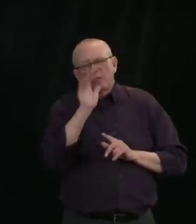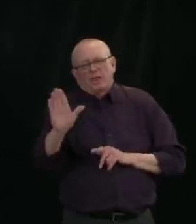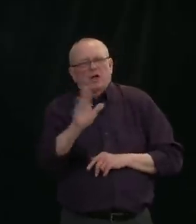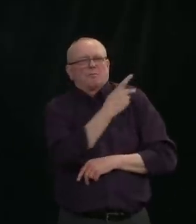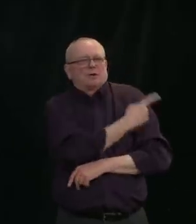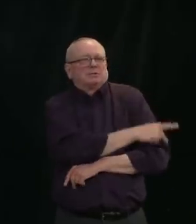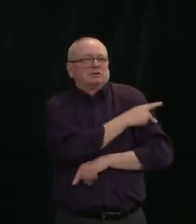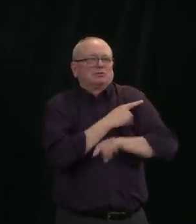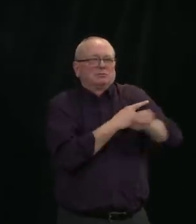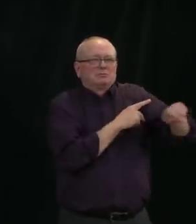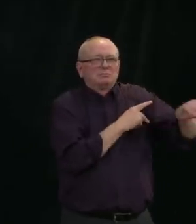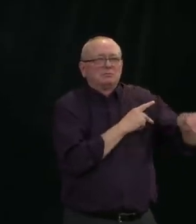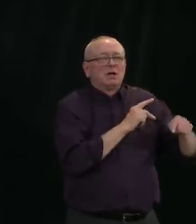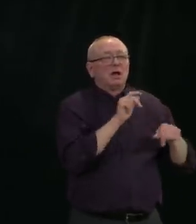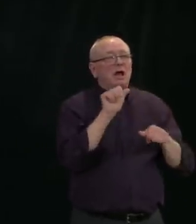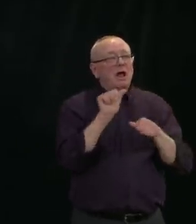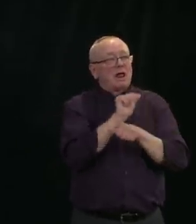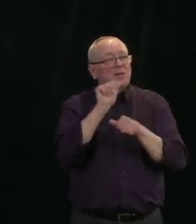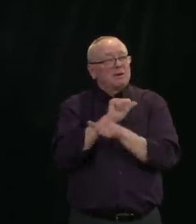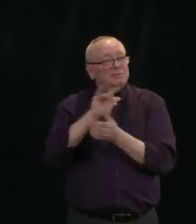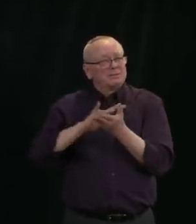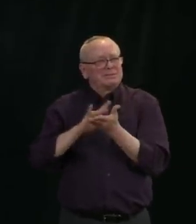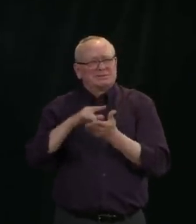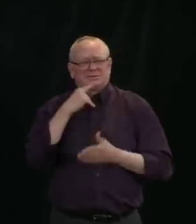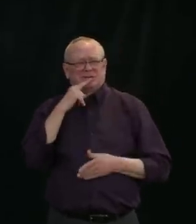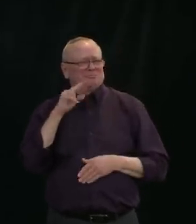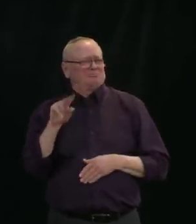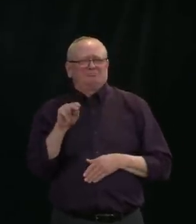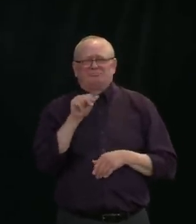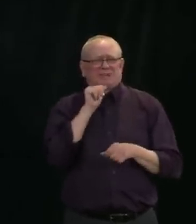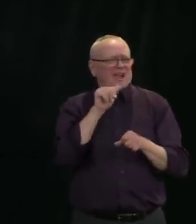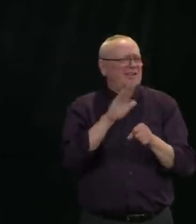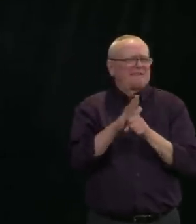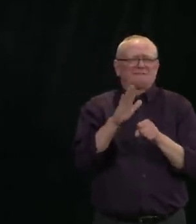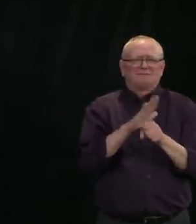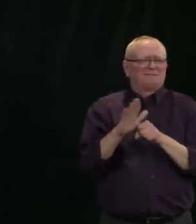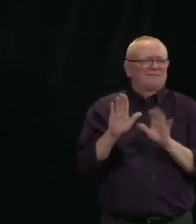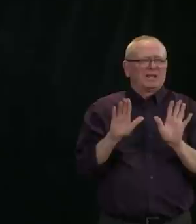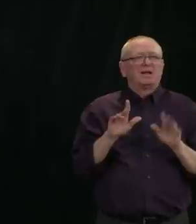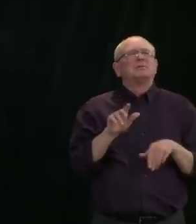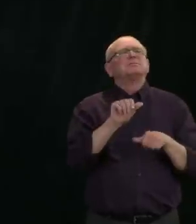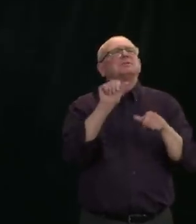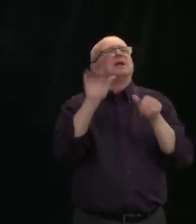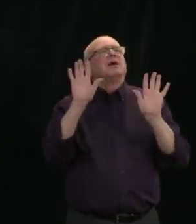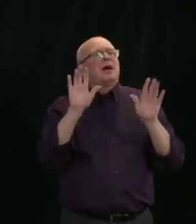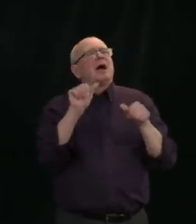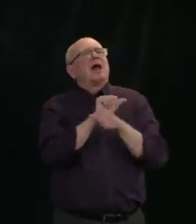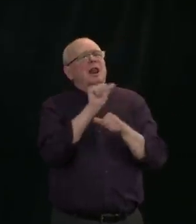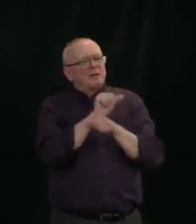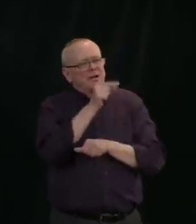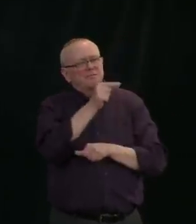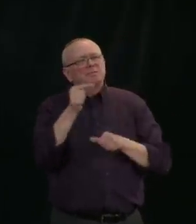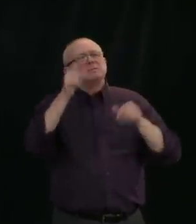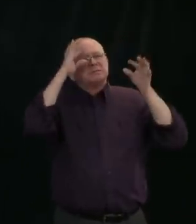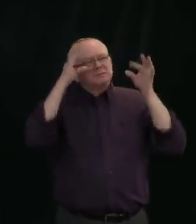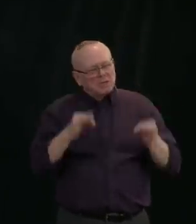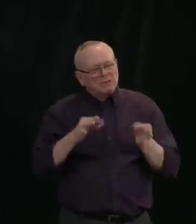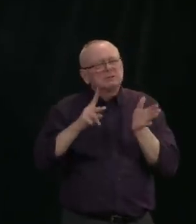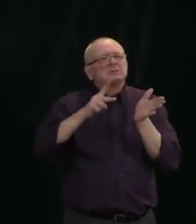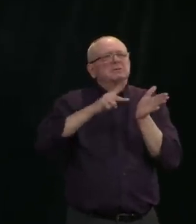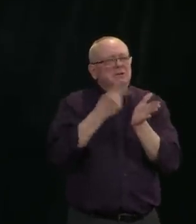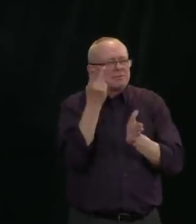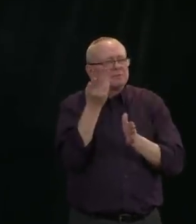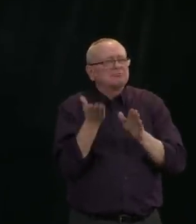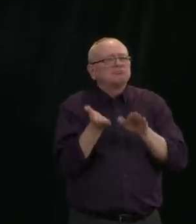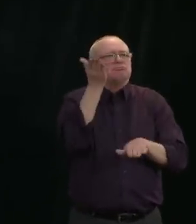basically doubled the rates so that they can bill at the same rate they get for people walking actually into a clinic. That was an important